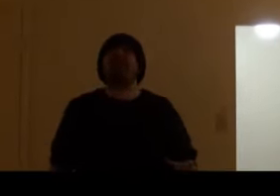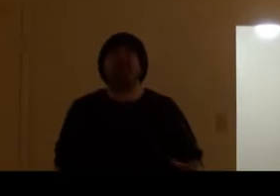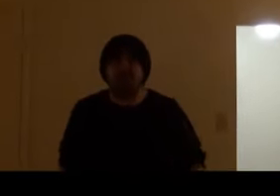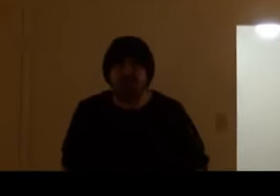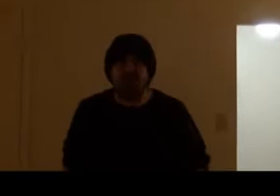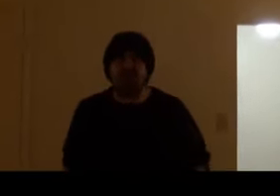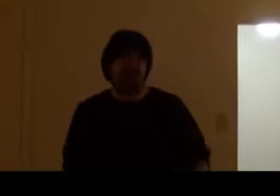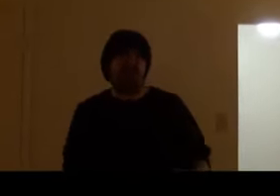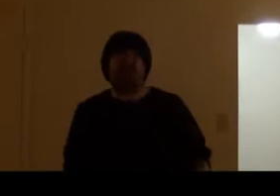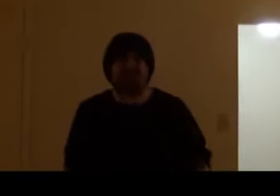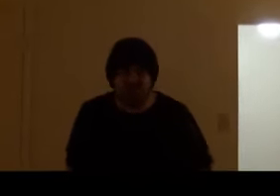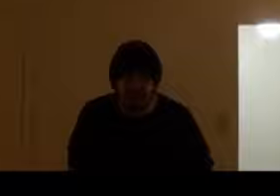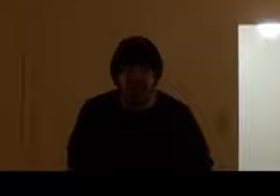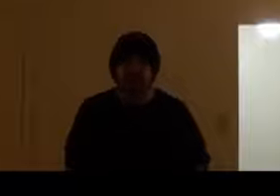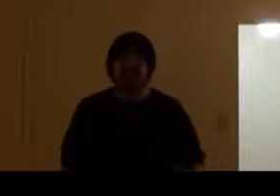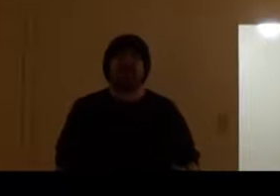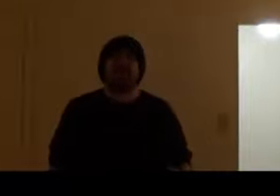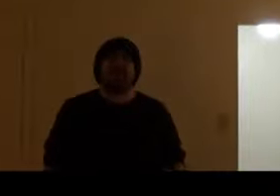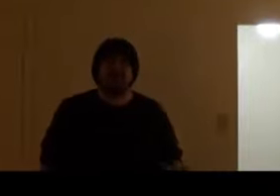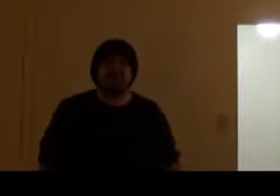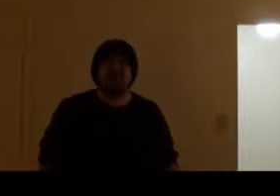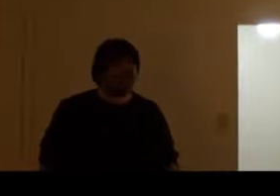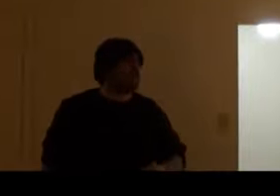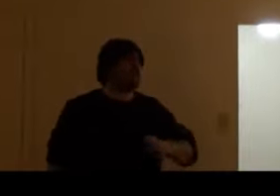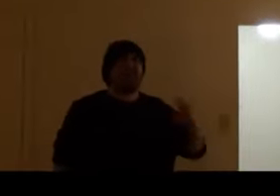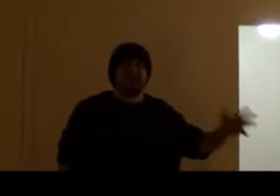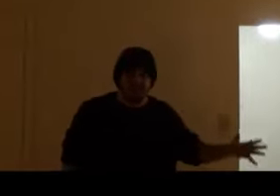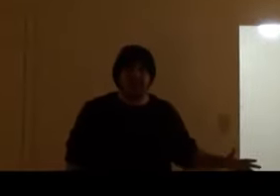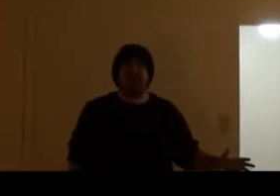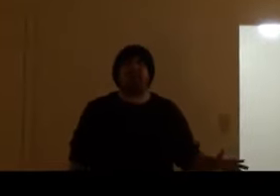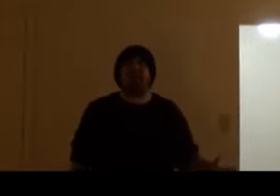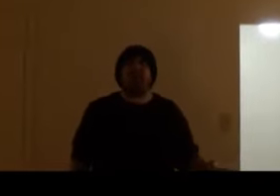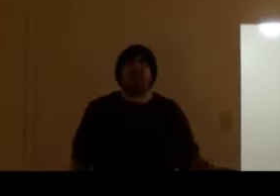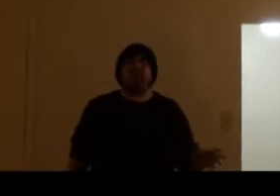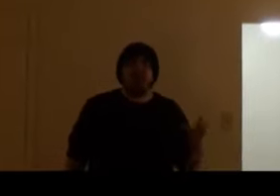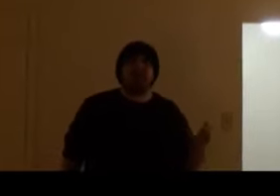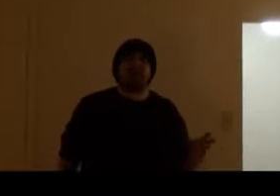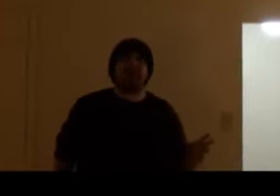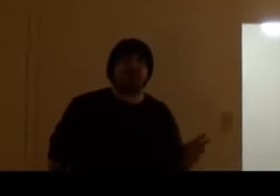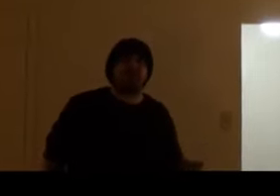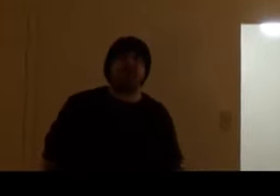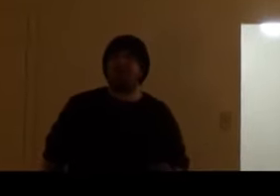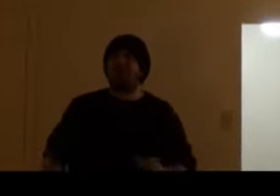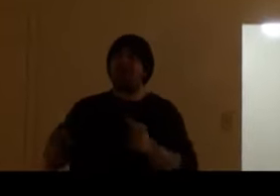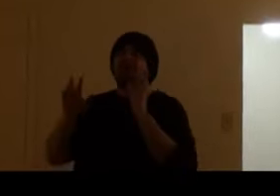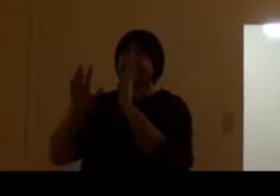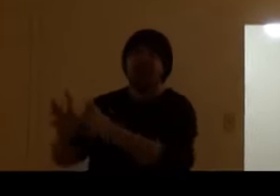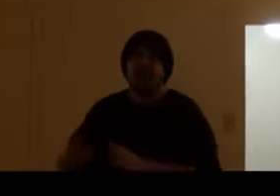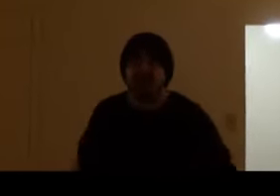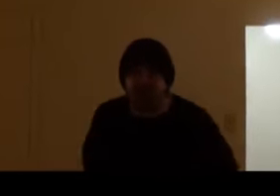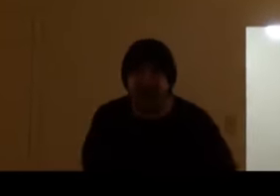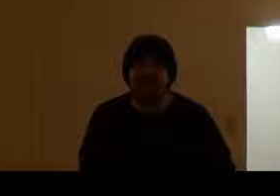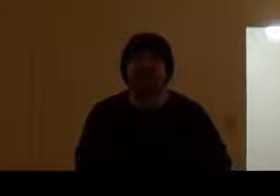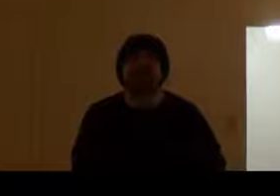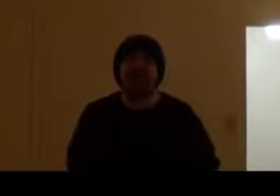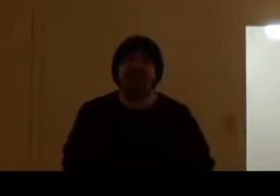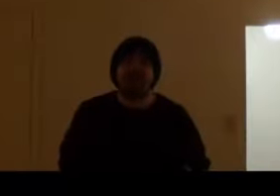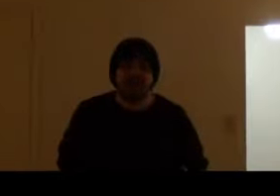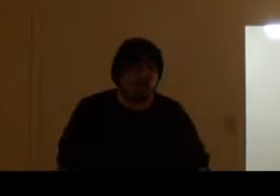him look good. Just The fuck is this? He's been there 10 years. Why is he still burying young talent in